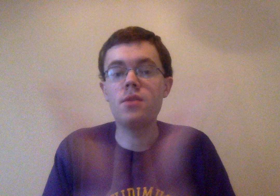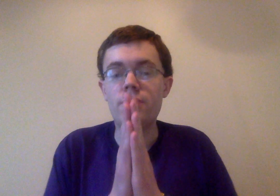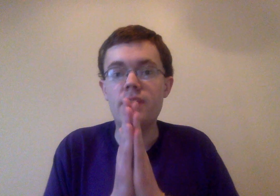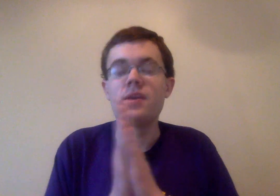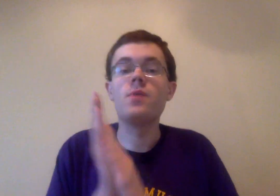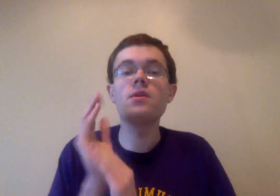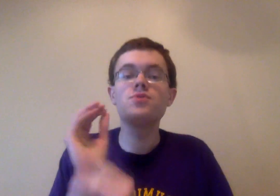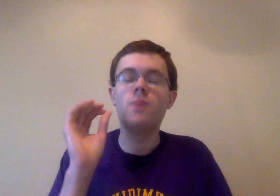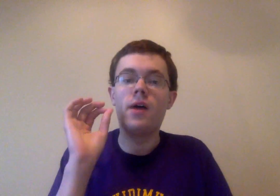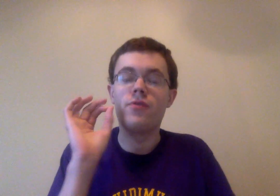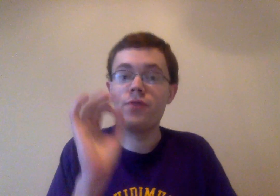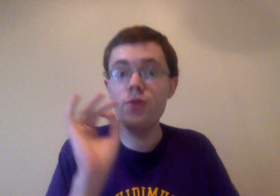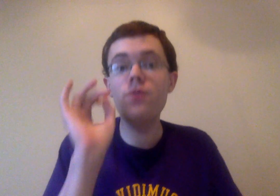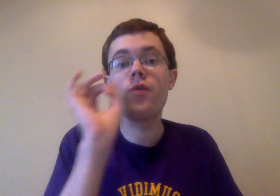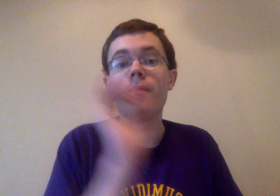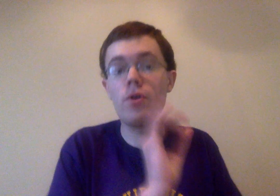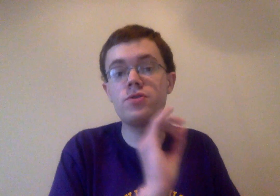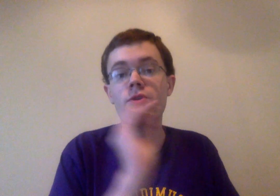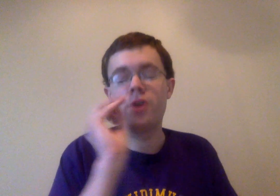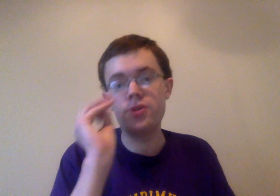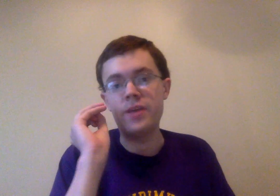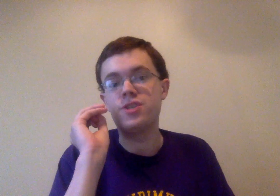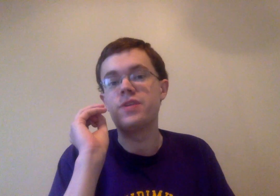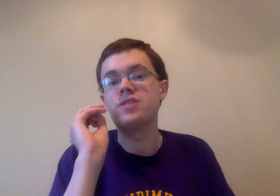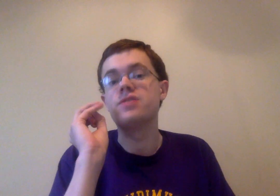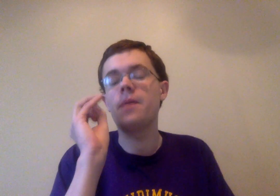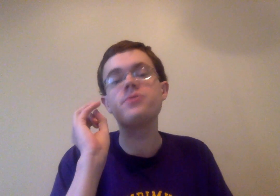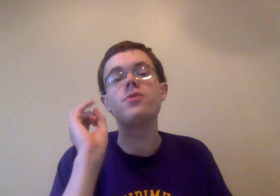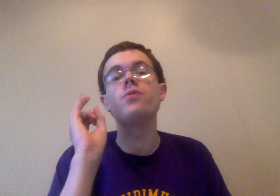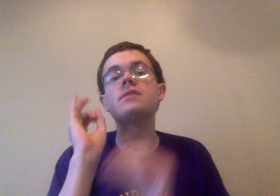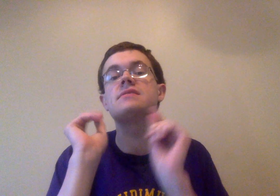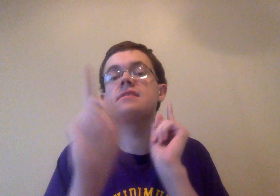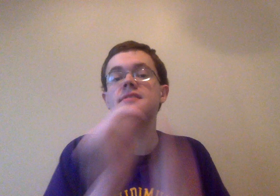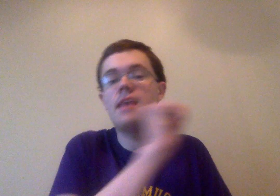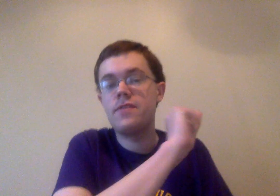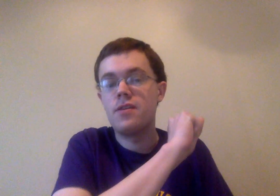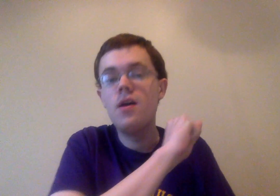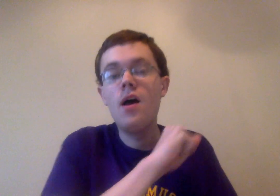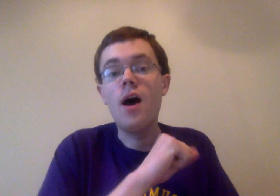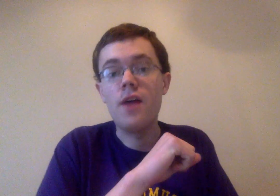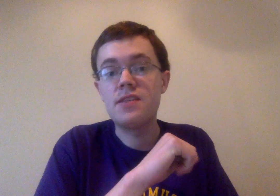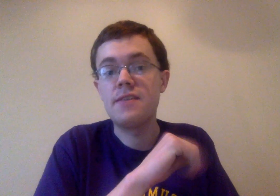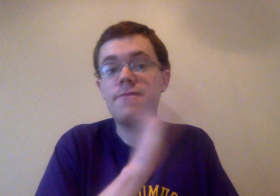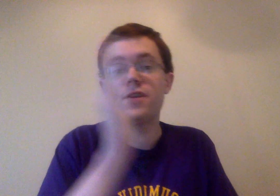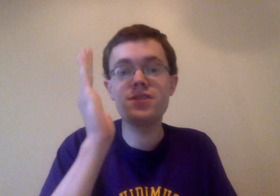And welcome to my review for Boruto Naruto Next Generation's episode 67. This is the first